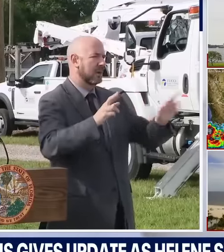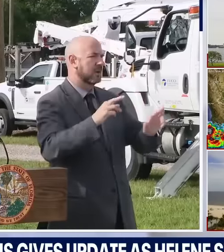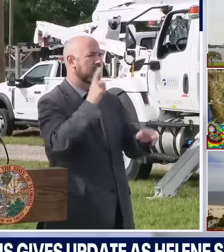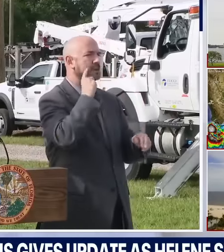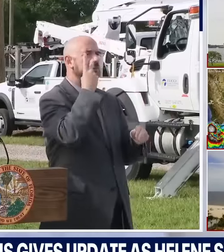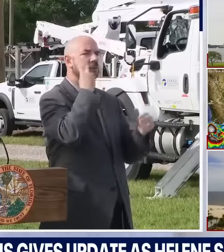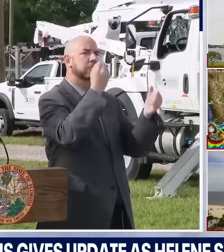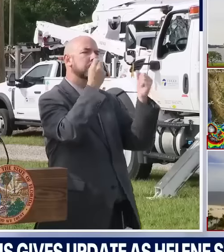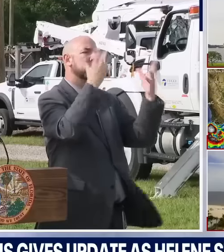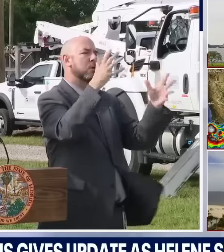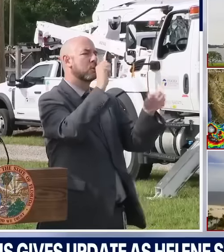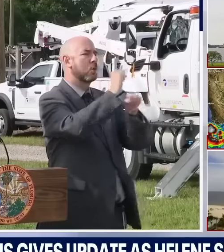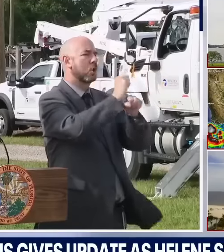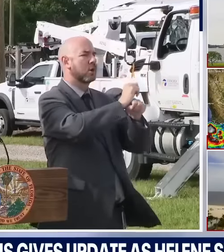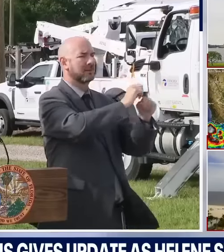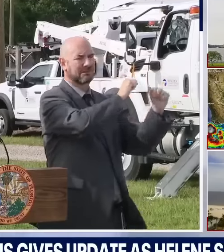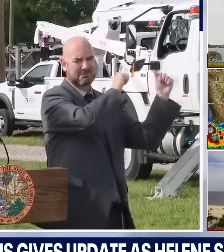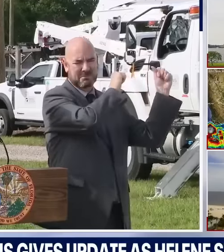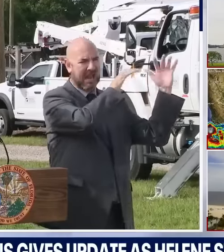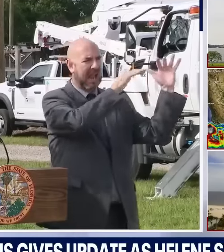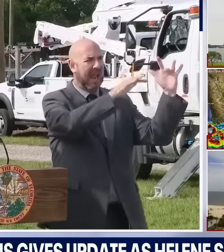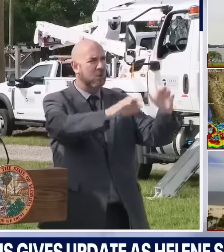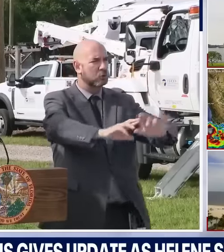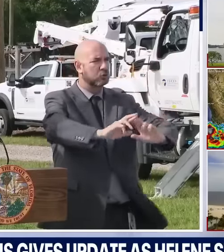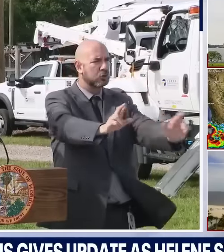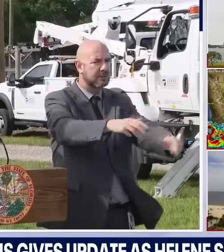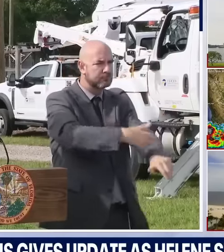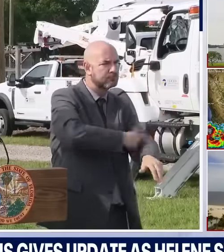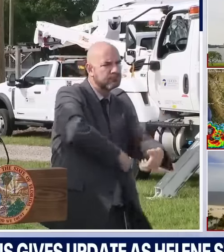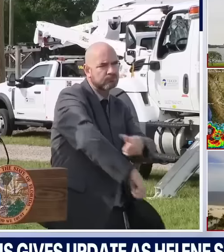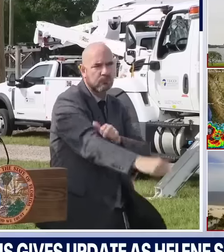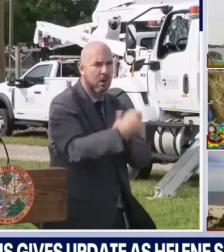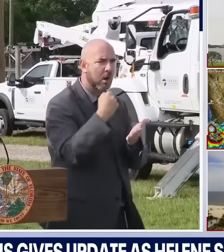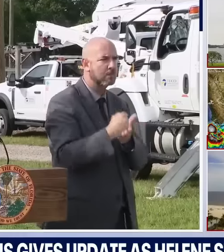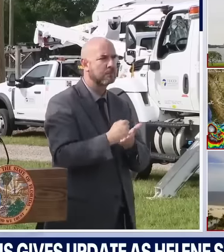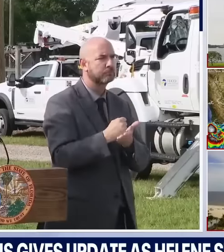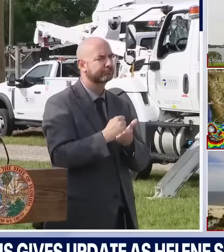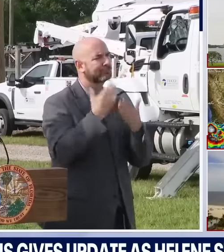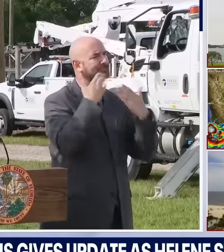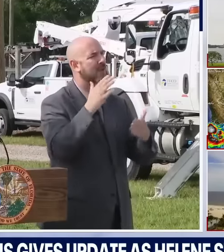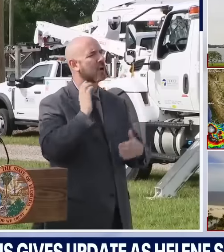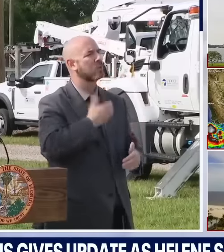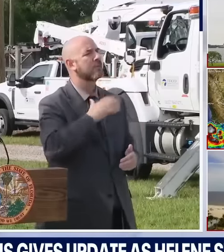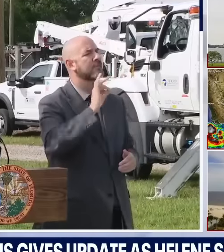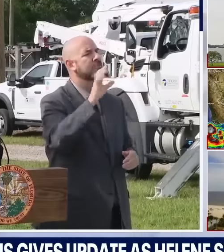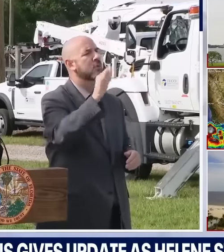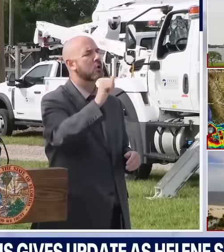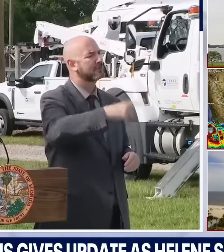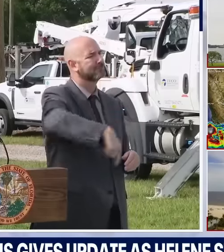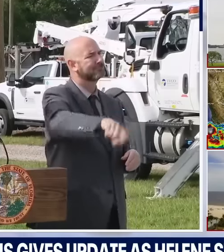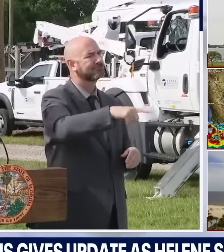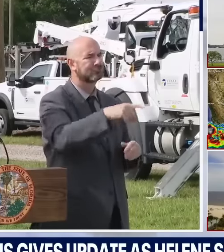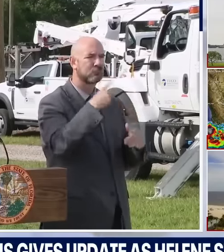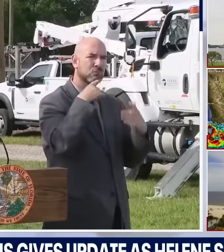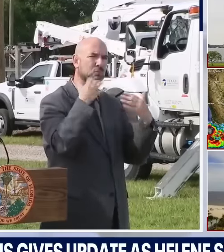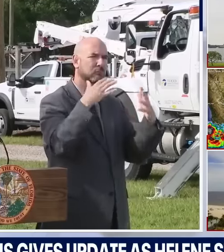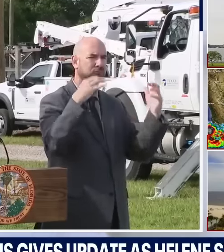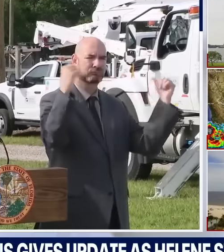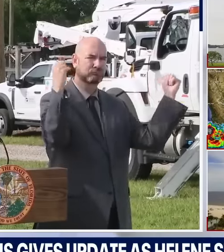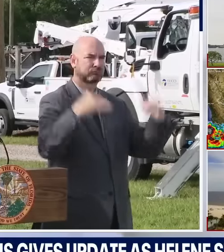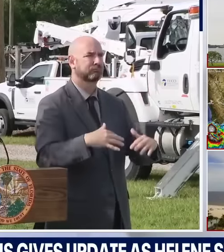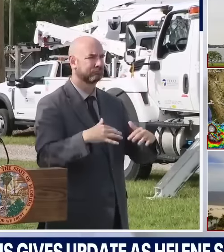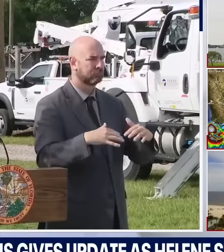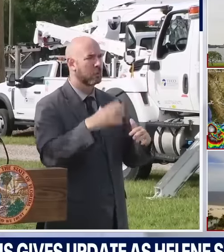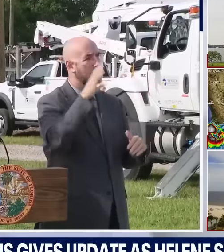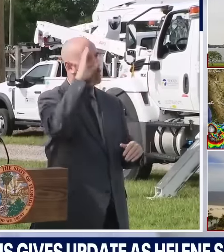working. I want to thank all the linemen. First of all, our Florida linemen for what you do. You get appreciated more during the hurricanes than